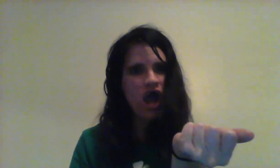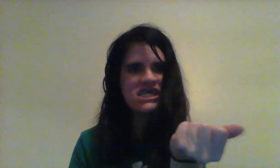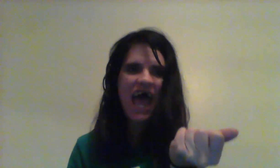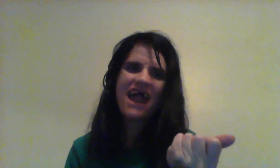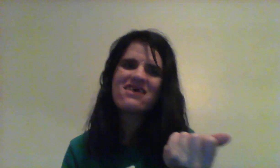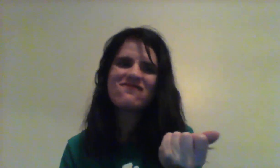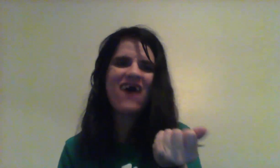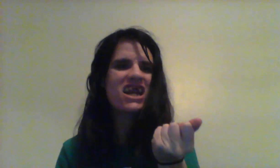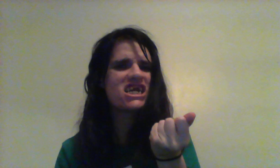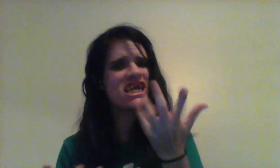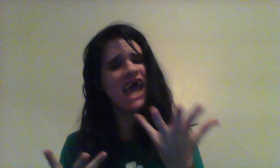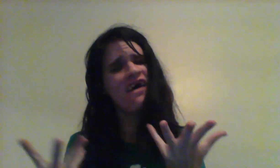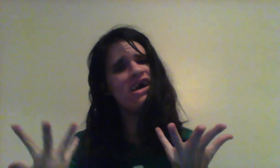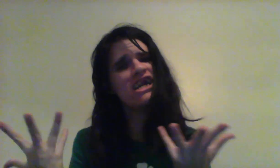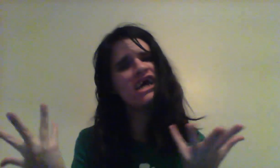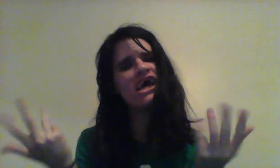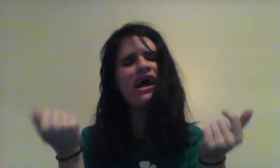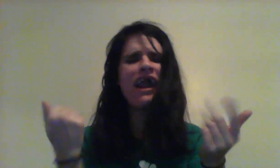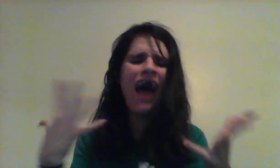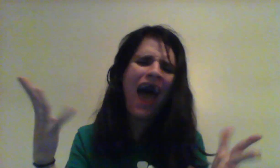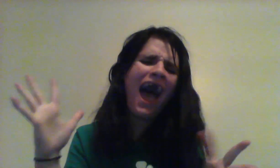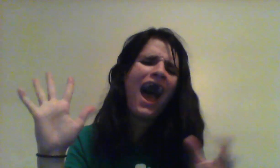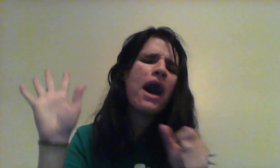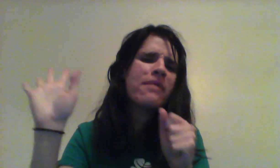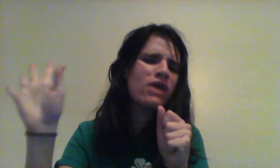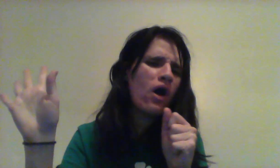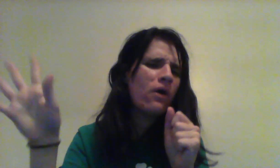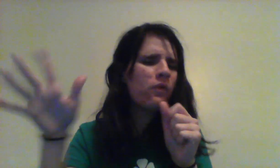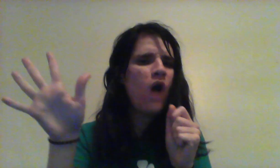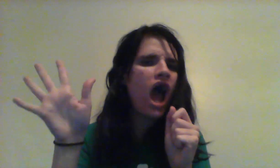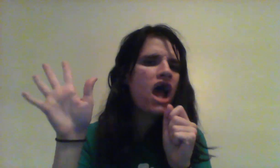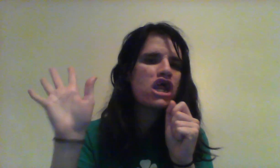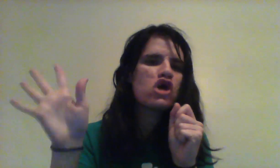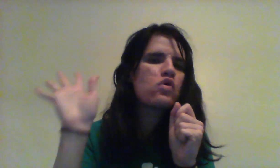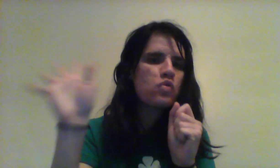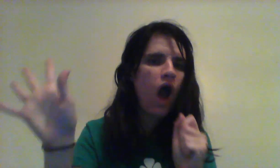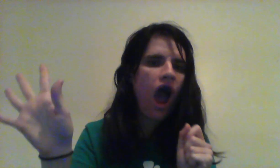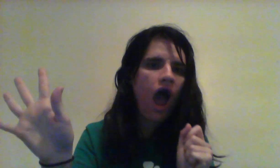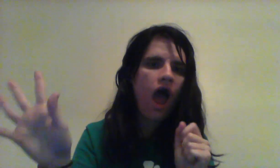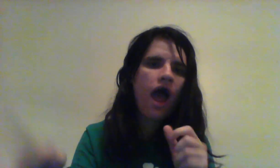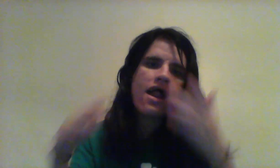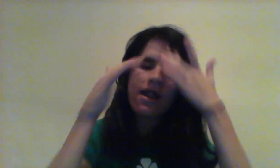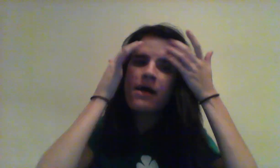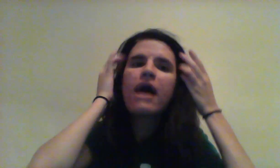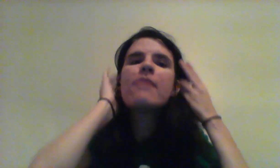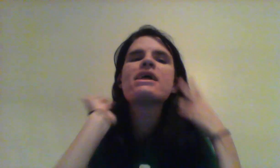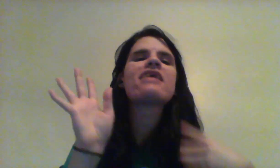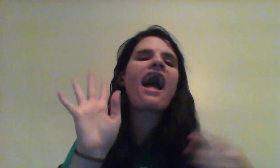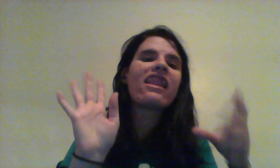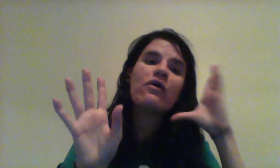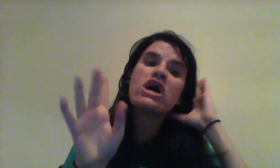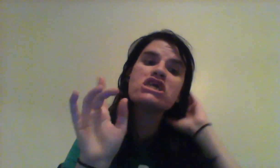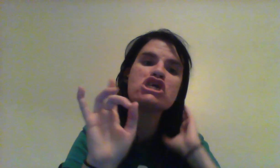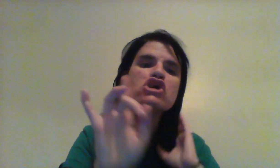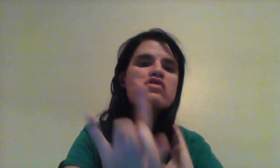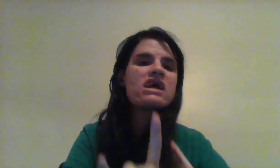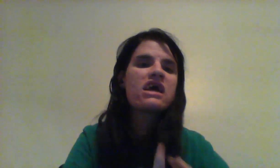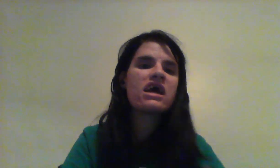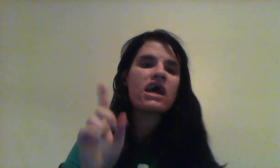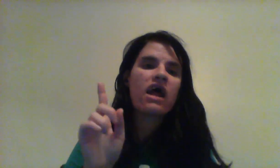satisfaction guarantee I'm not what you want But I'm exactly what you need